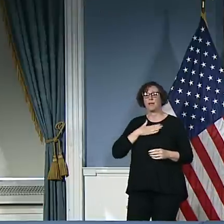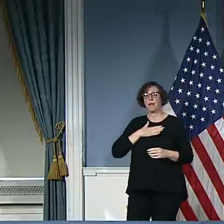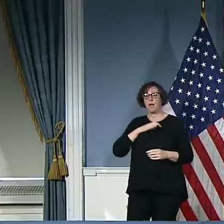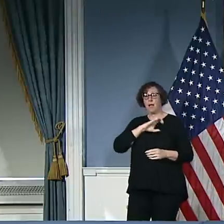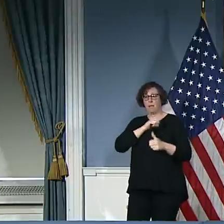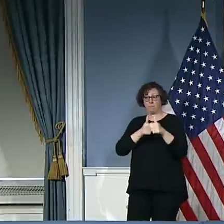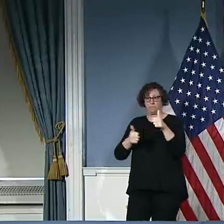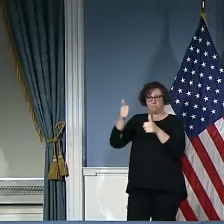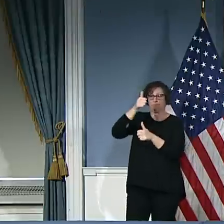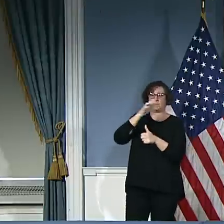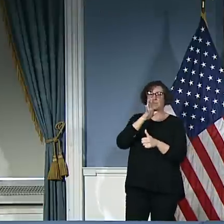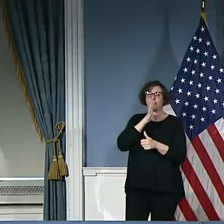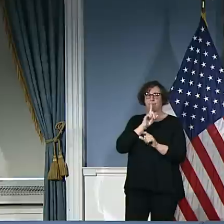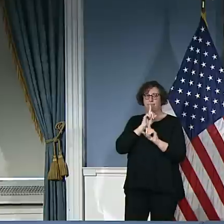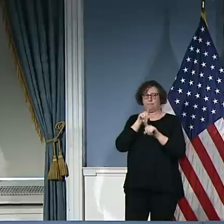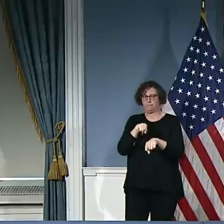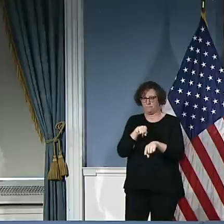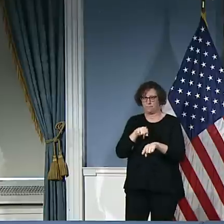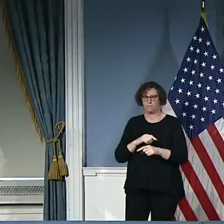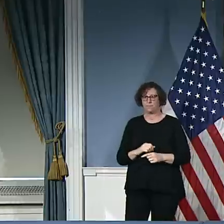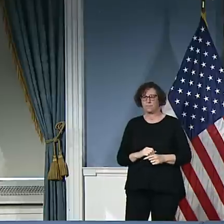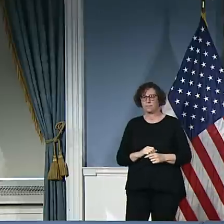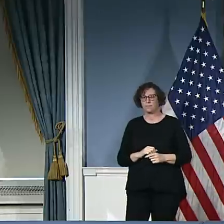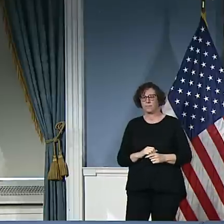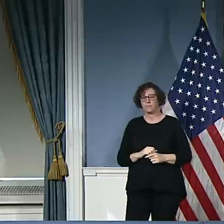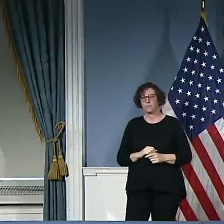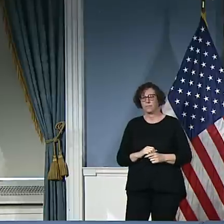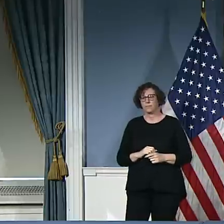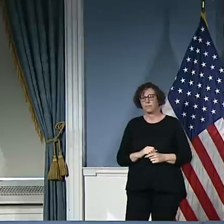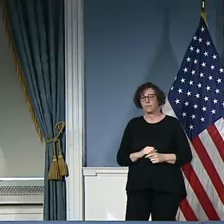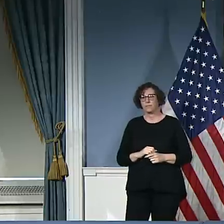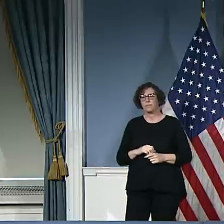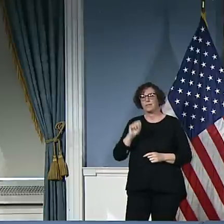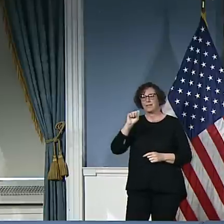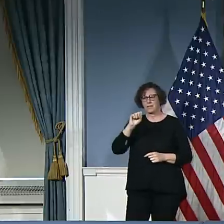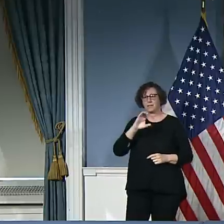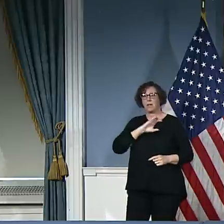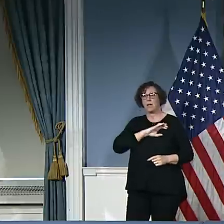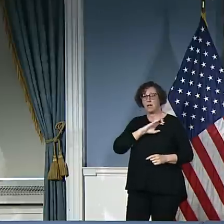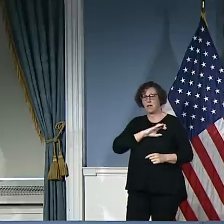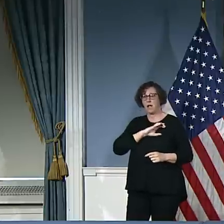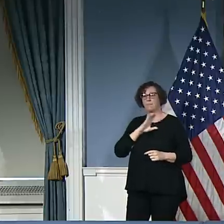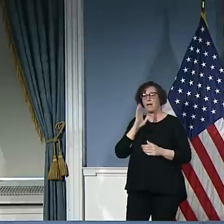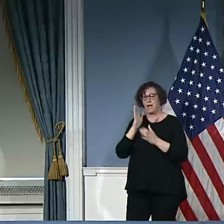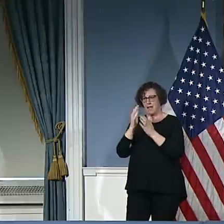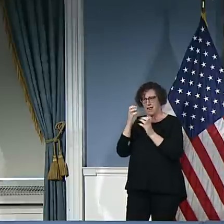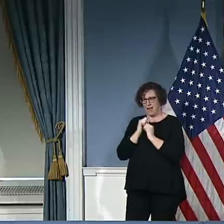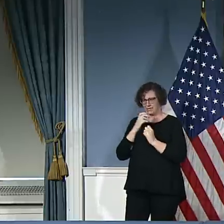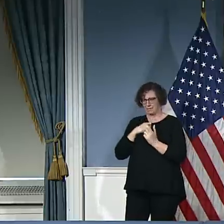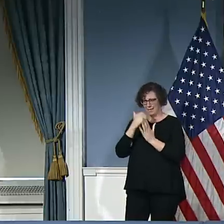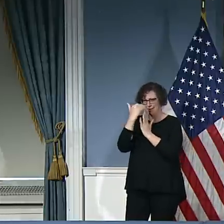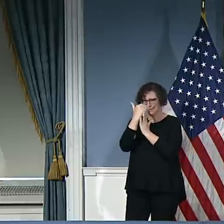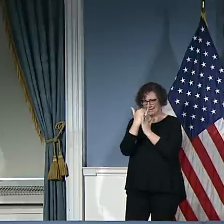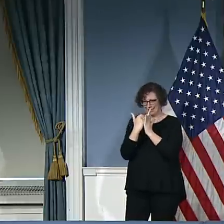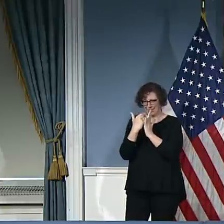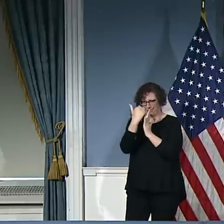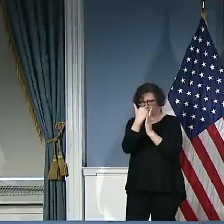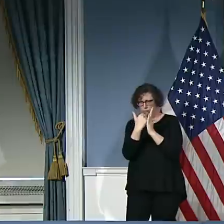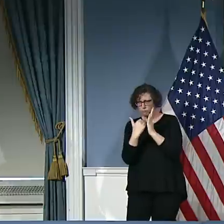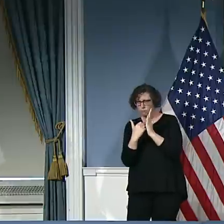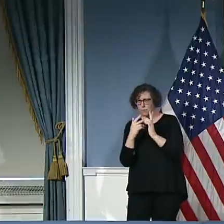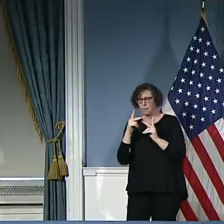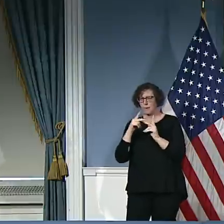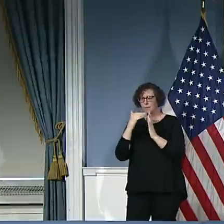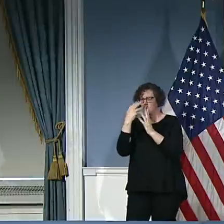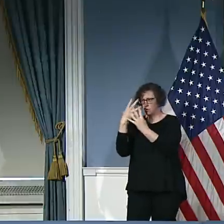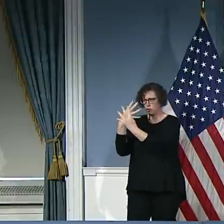asked to look at a list of individuals, for example, that are incarcerated in Rikers Island that are